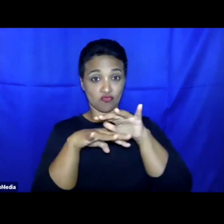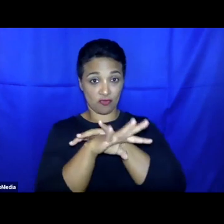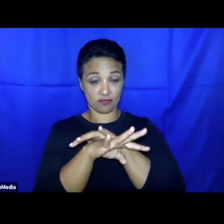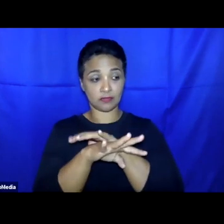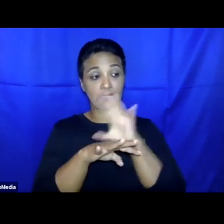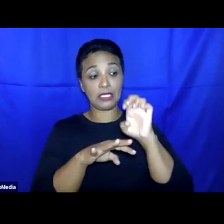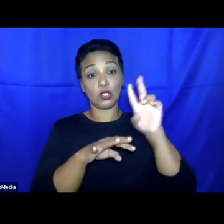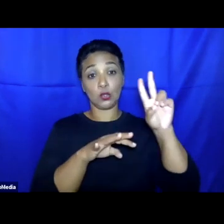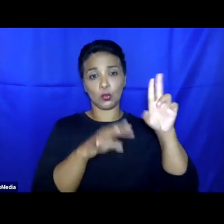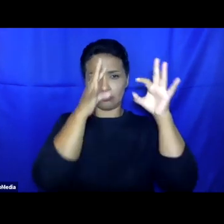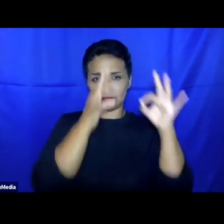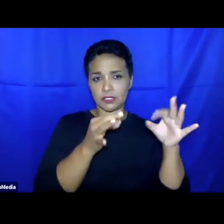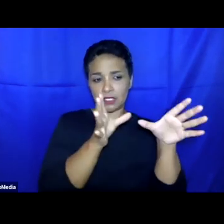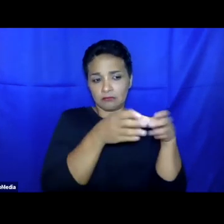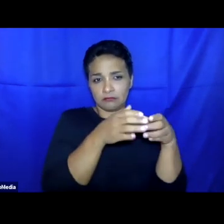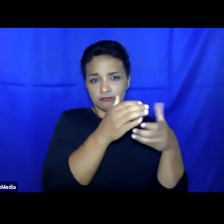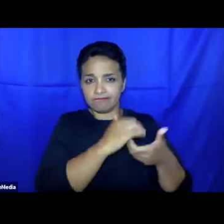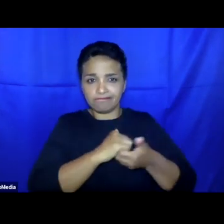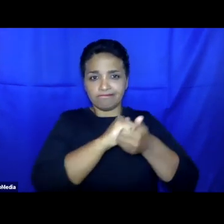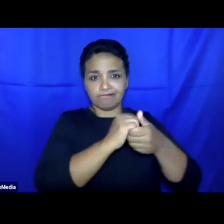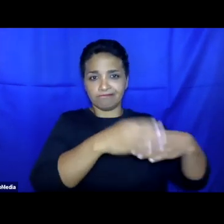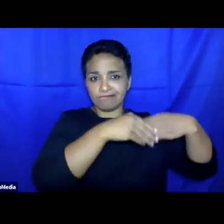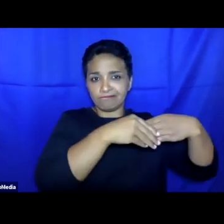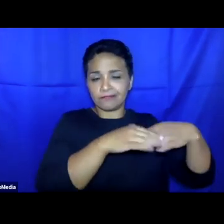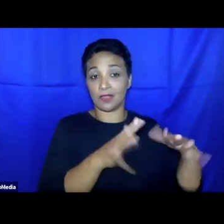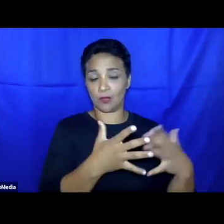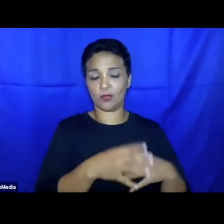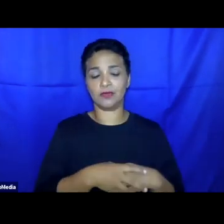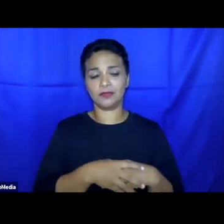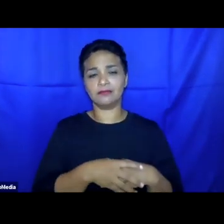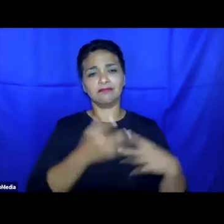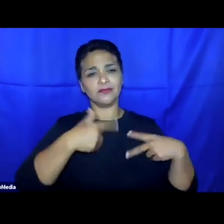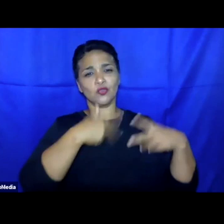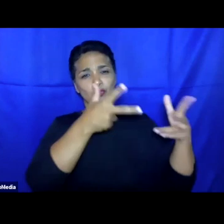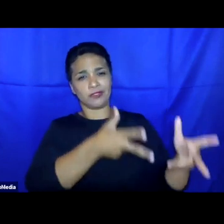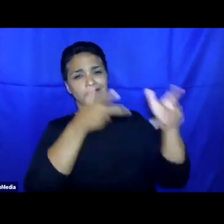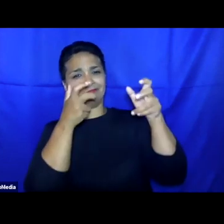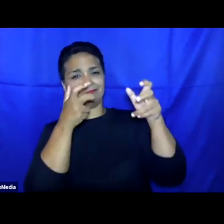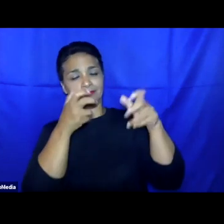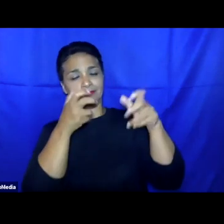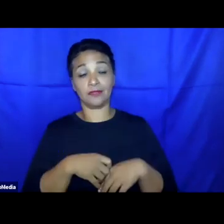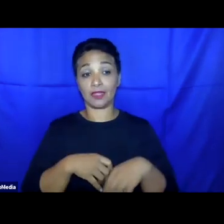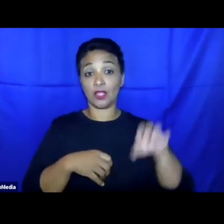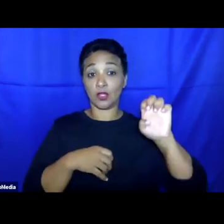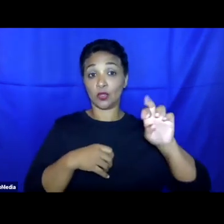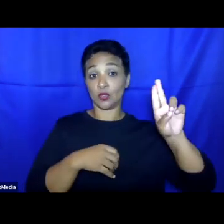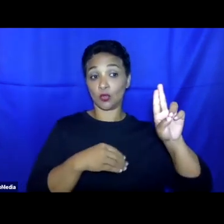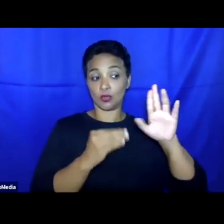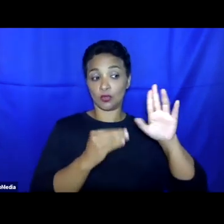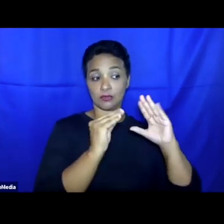And the takeaway here essentially is that EU arrangements do not reflect a significant engagement